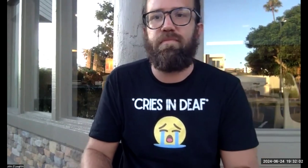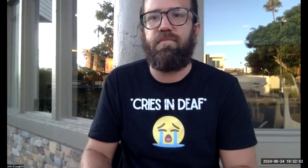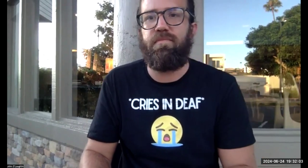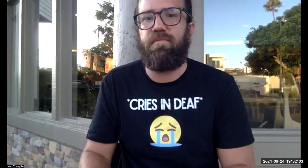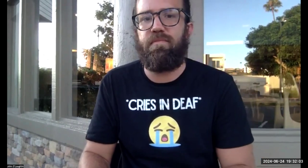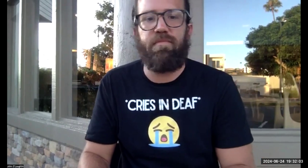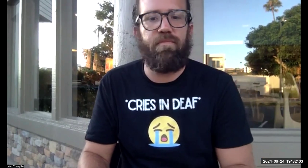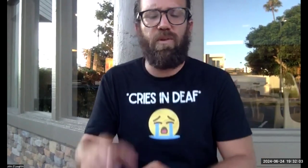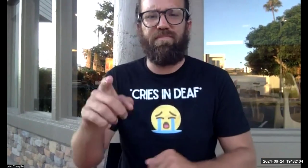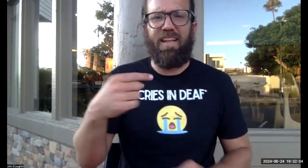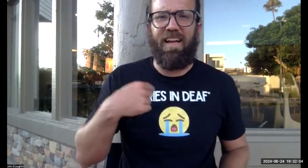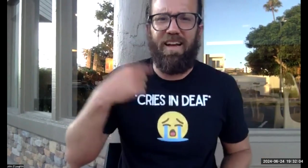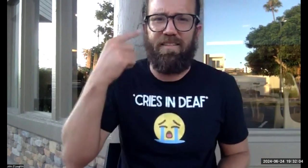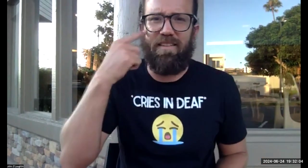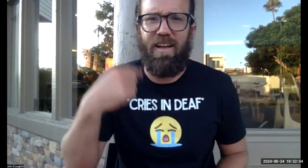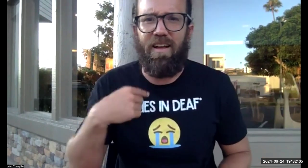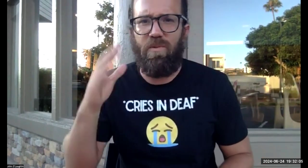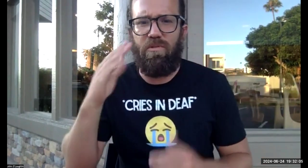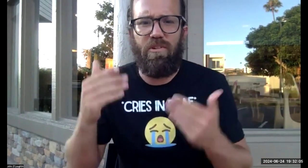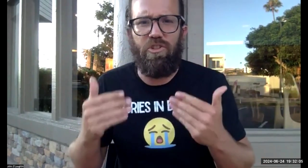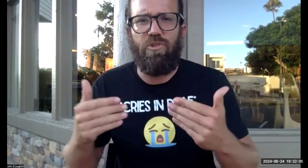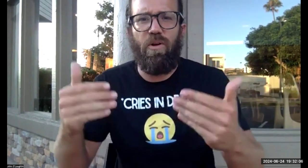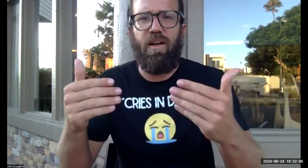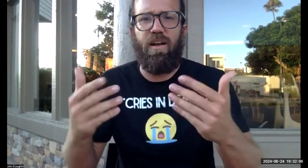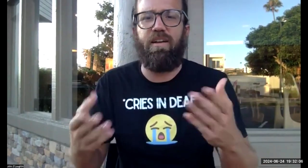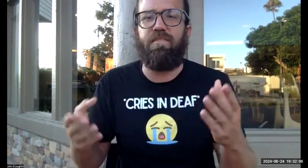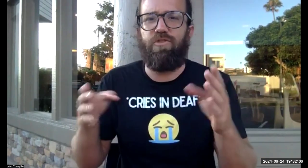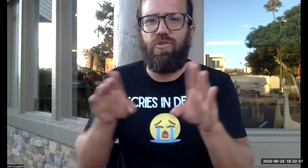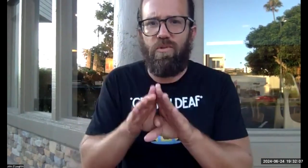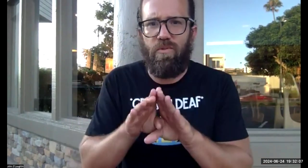Yeah, I did winter. And then for spring, I did the anatomy.